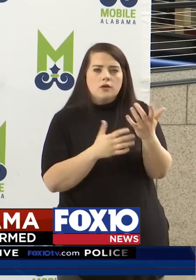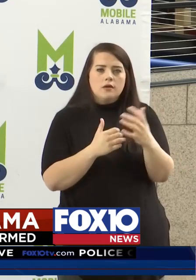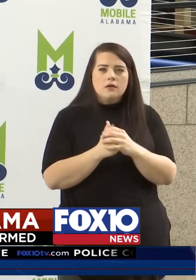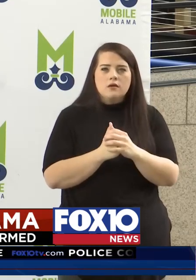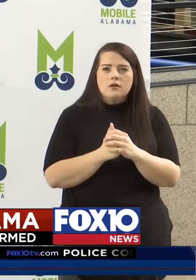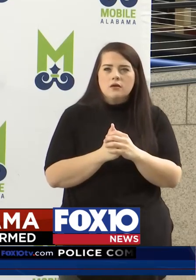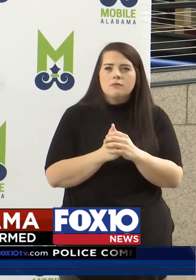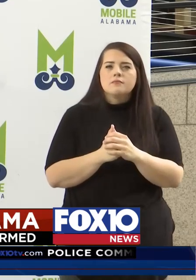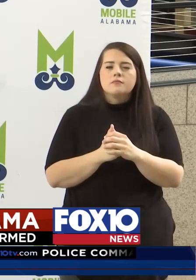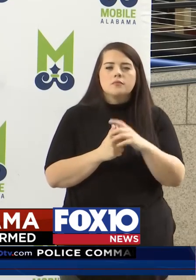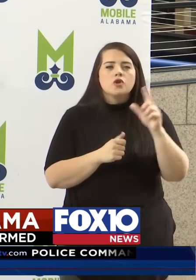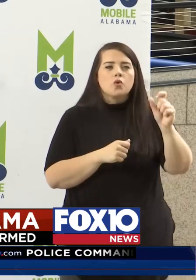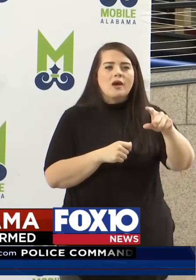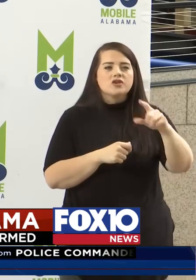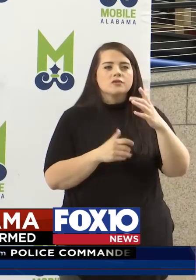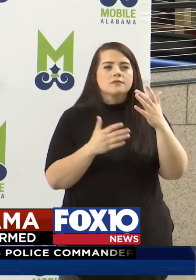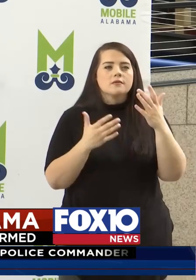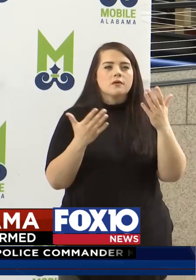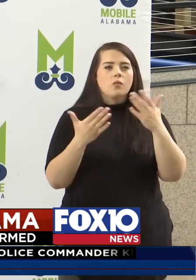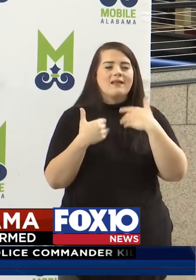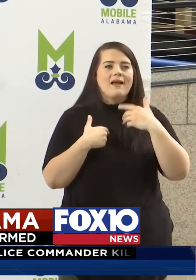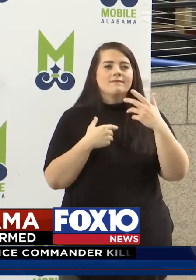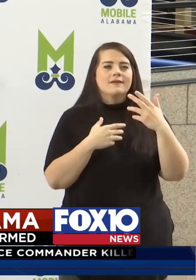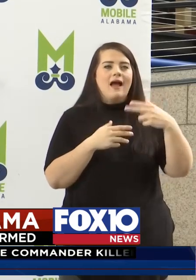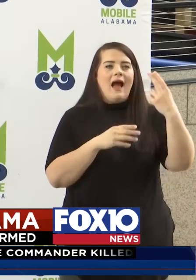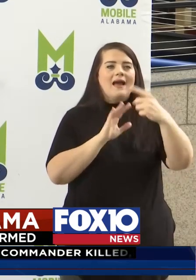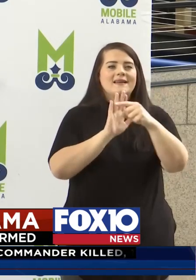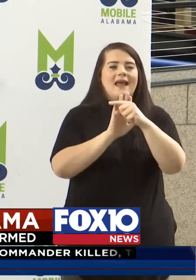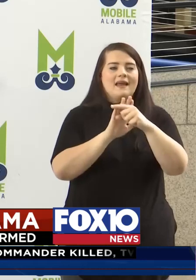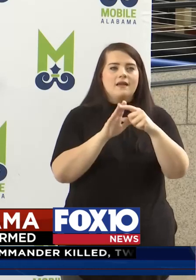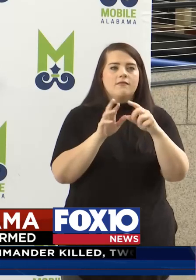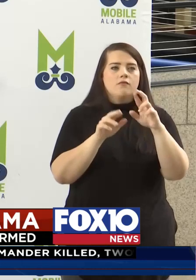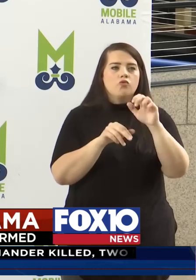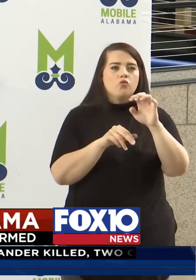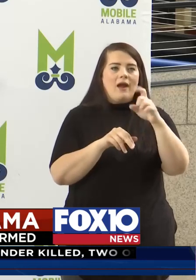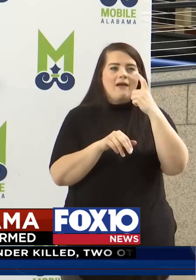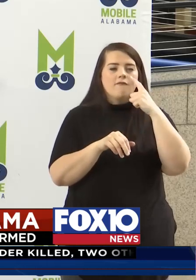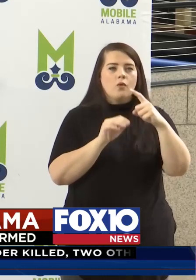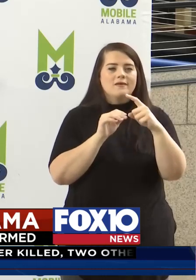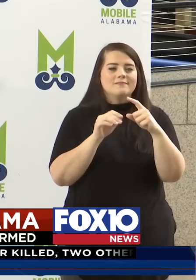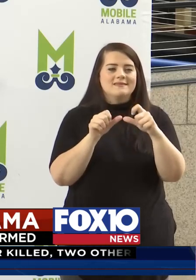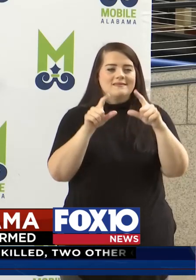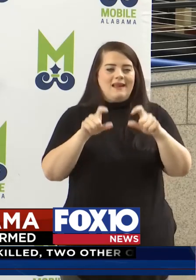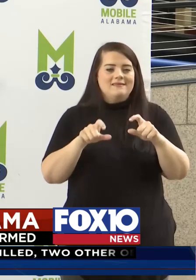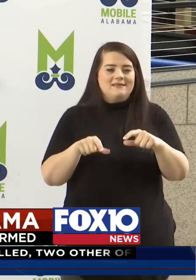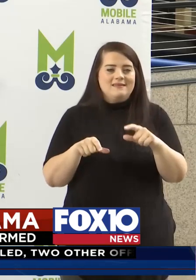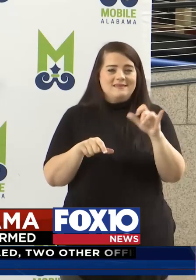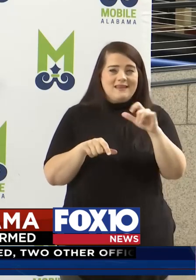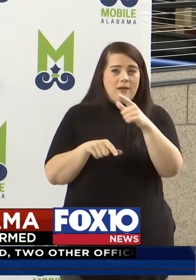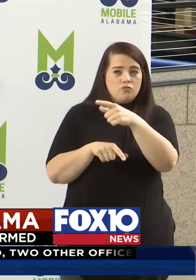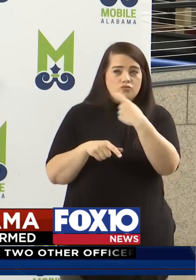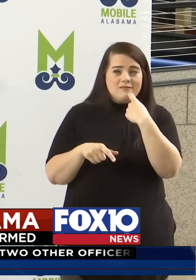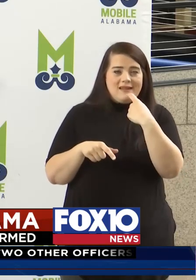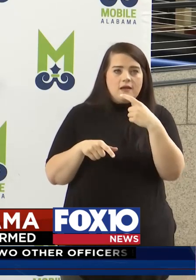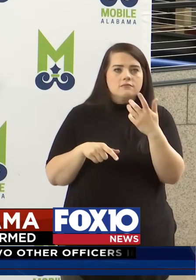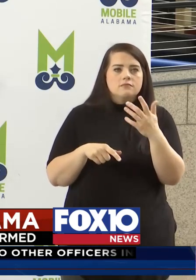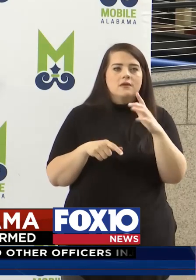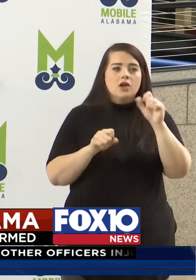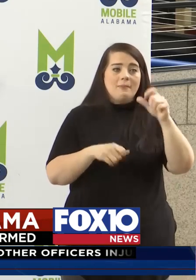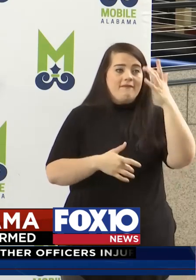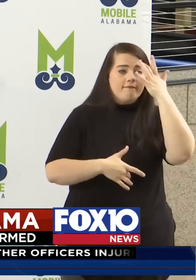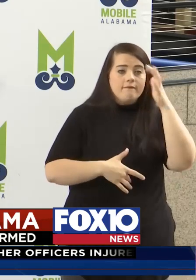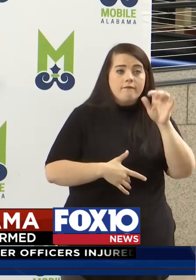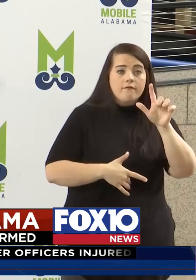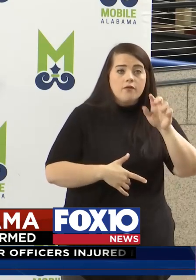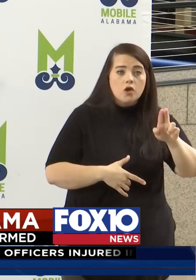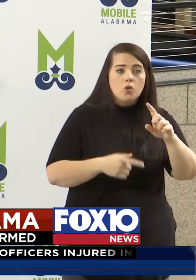So, the question is, what's driving the high negative rate for testing in this area? I think it's all the things you described. I think it could be flu. It